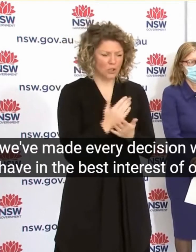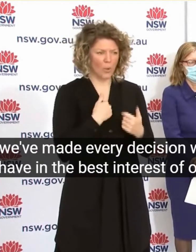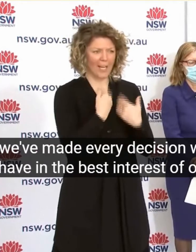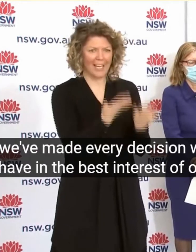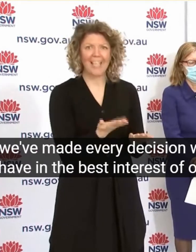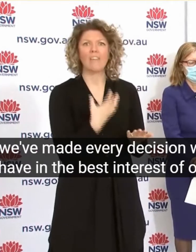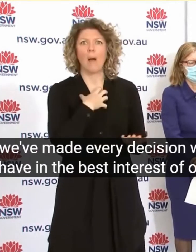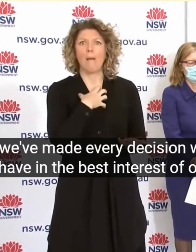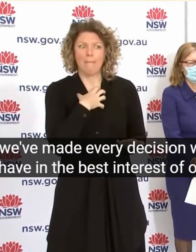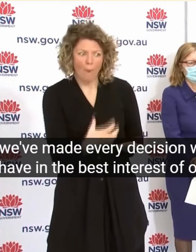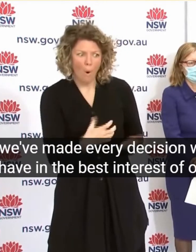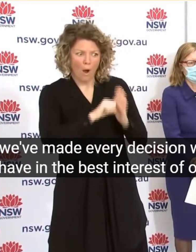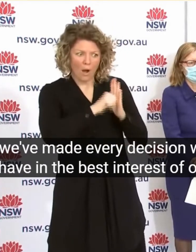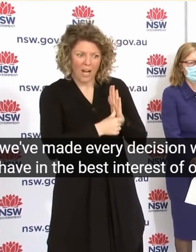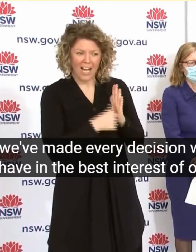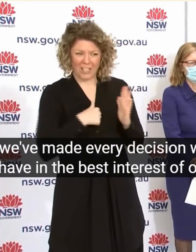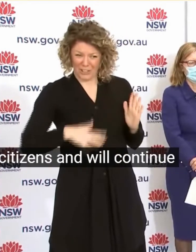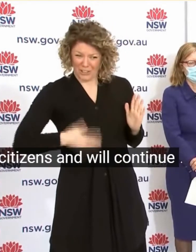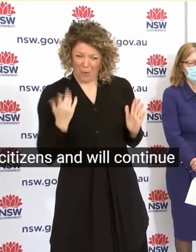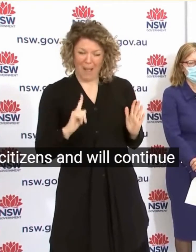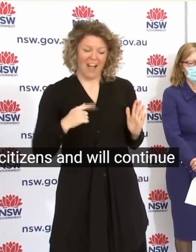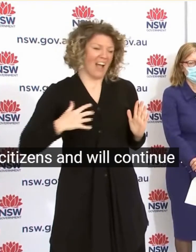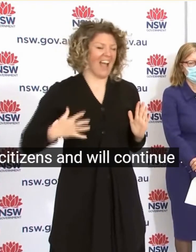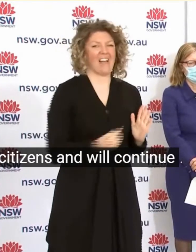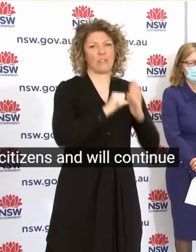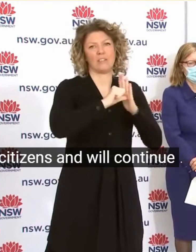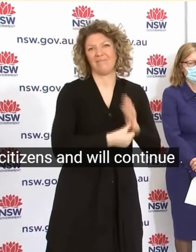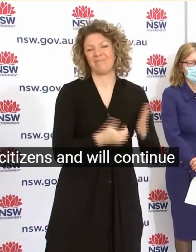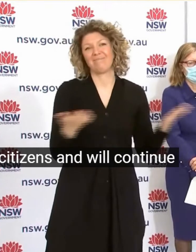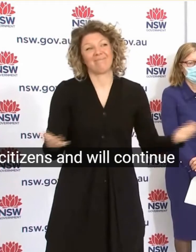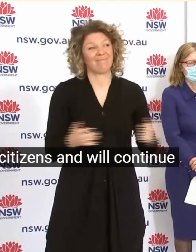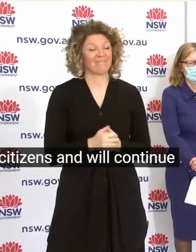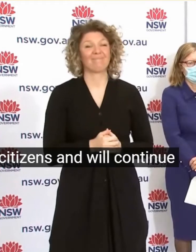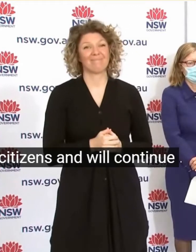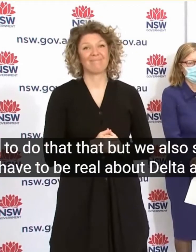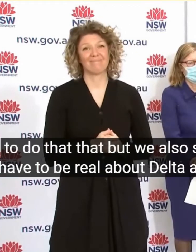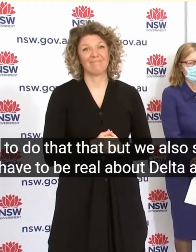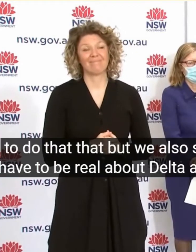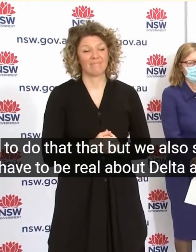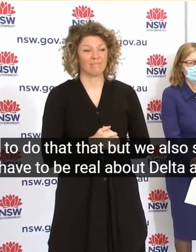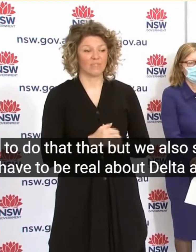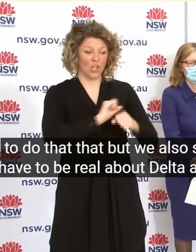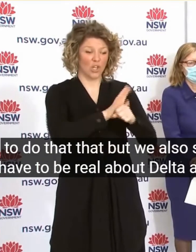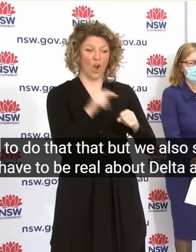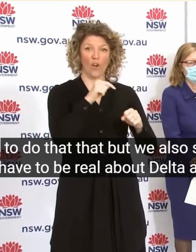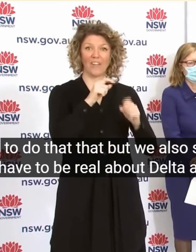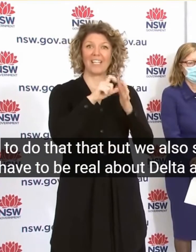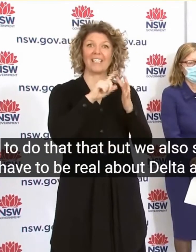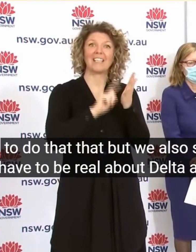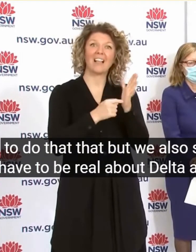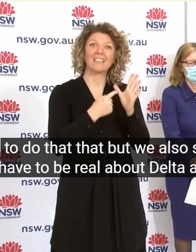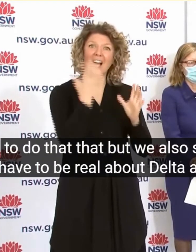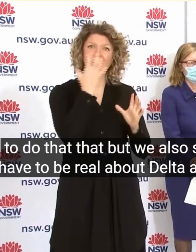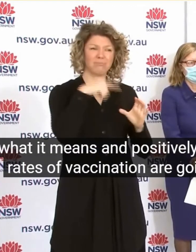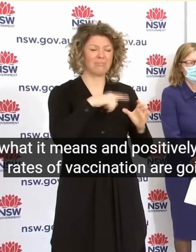In The Best Interest Of Our Citizens And We Continue To Do That But We Also Have To Real About Delta And What It Means And Positively Our